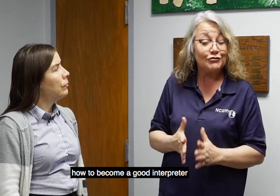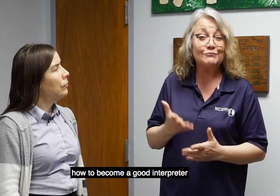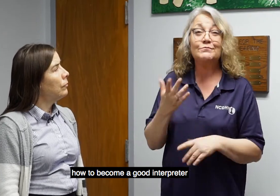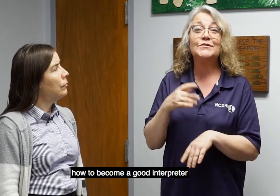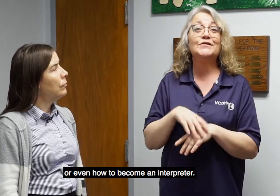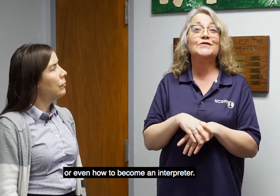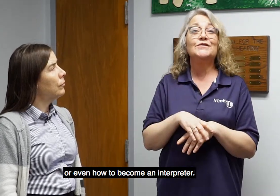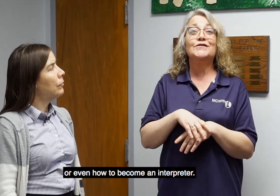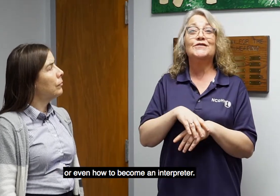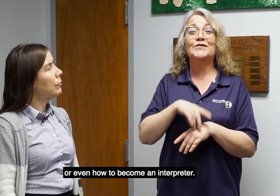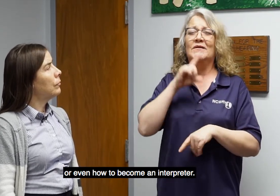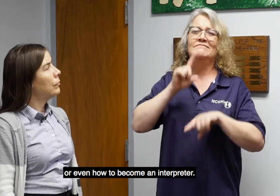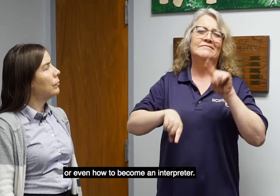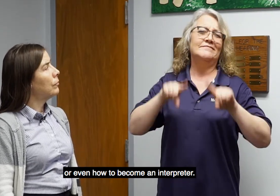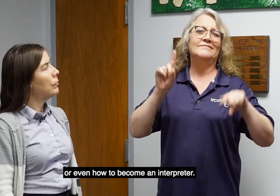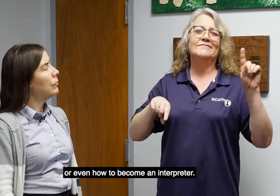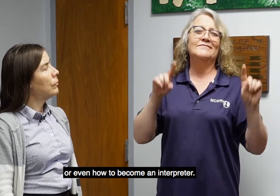interpreter or even how to become an interpreter.